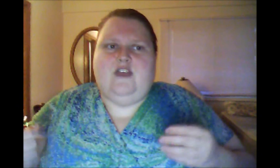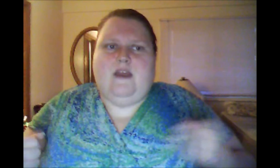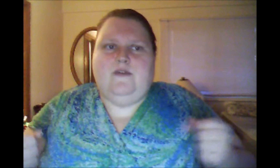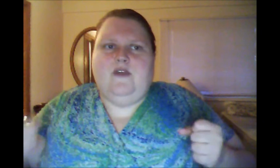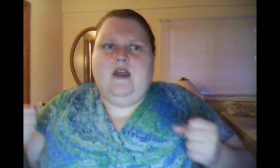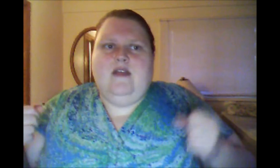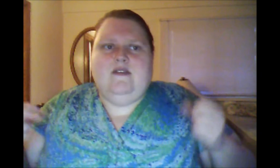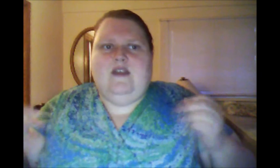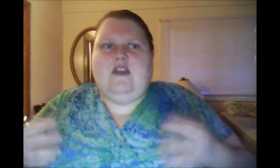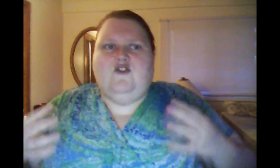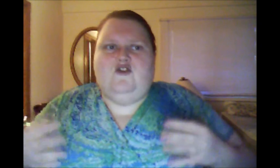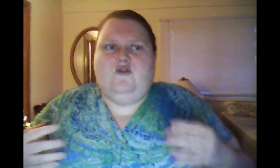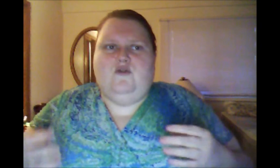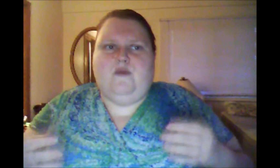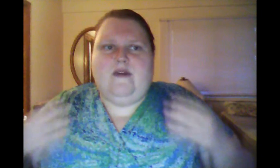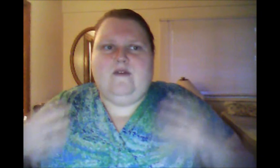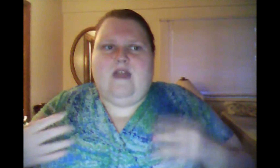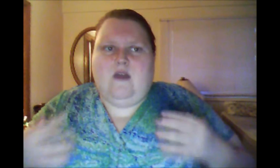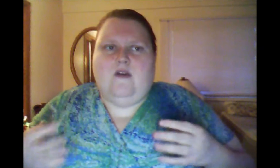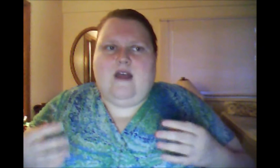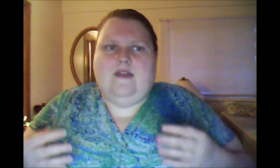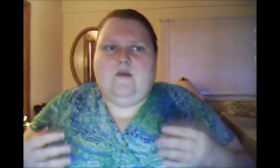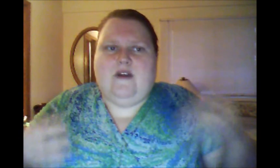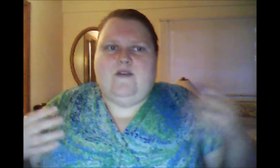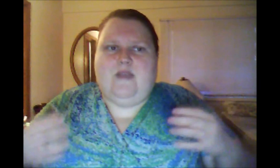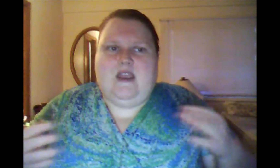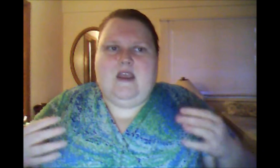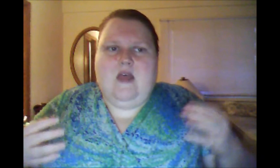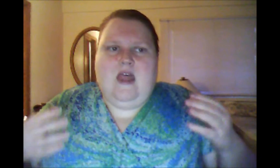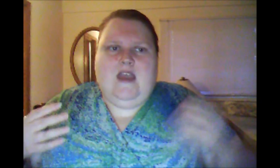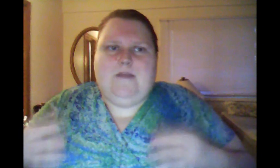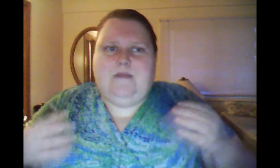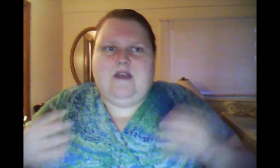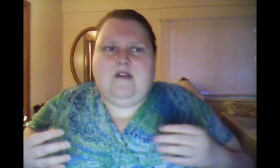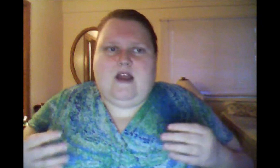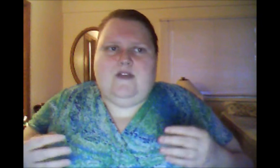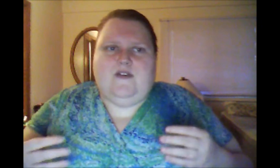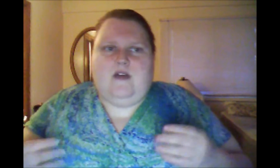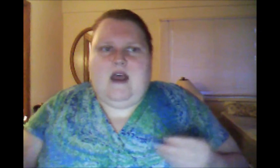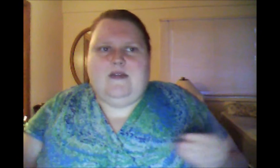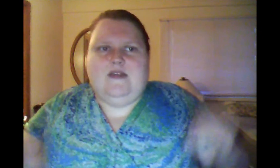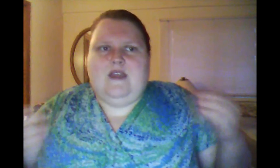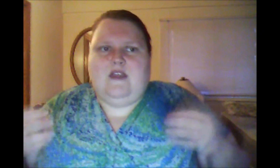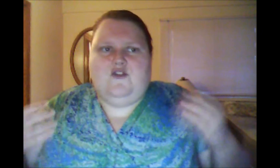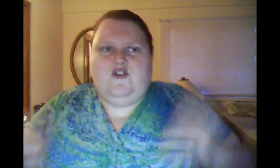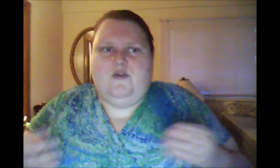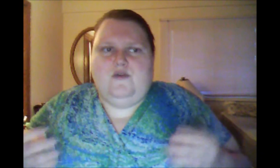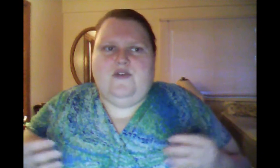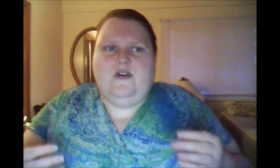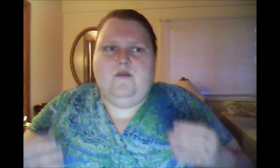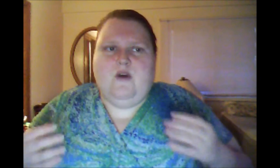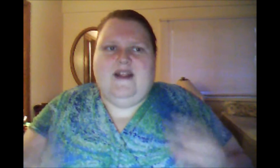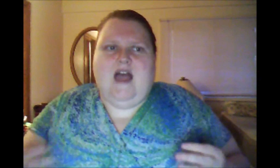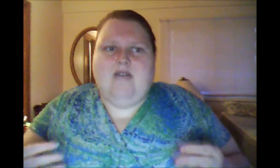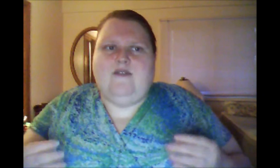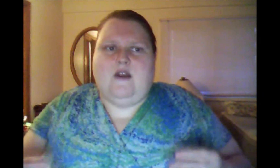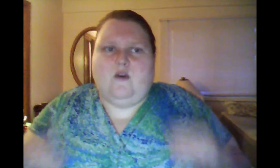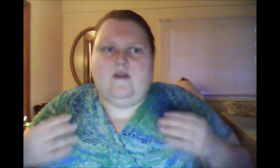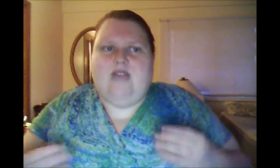chance. That they can choose whether or not they want to be in paradise or not. That they can choose more lives on Earth if